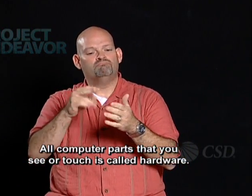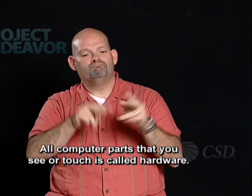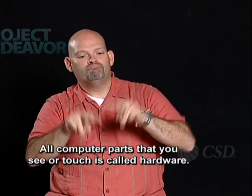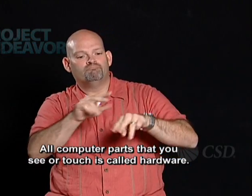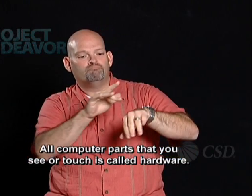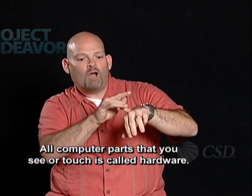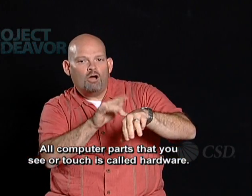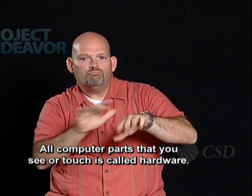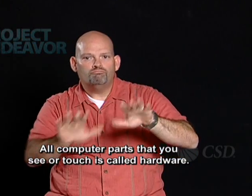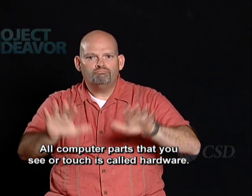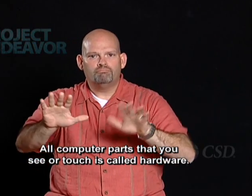hardware.